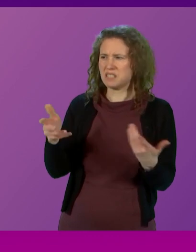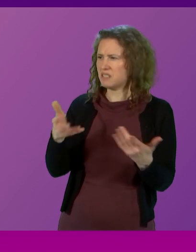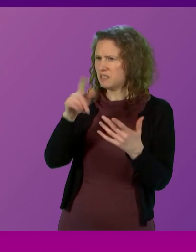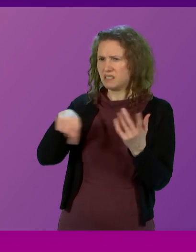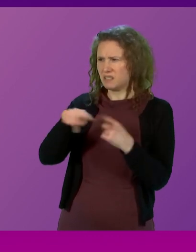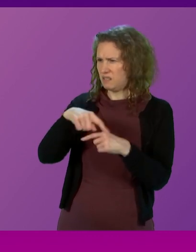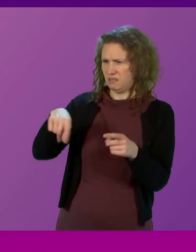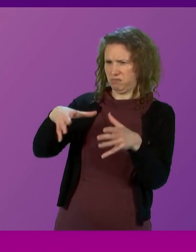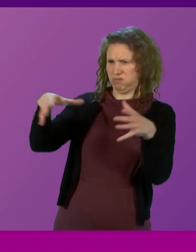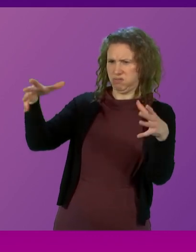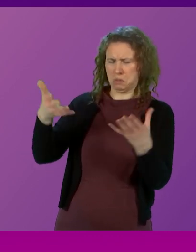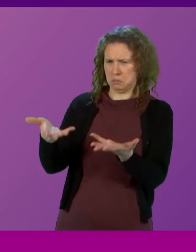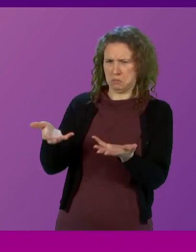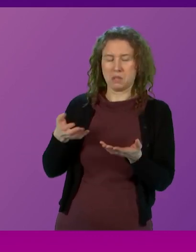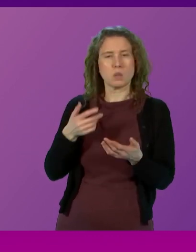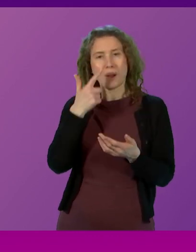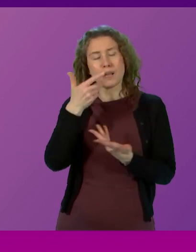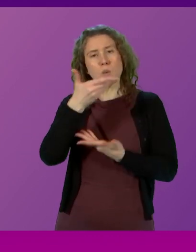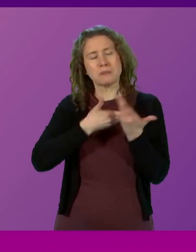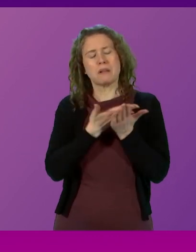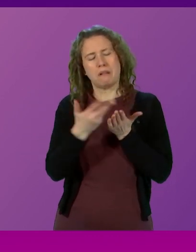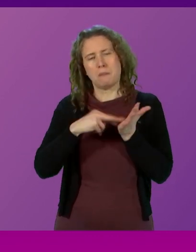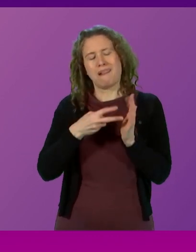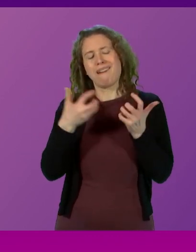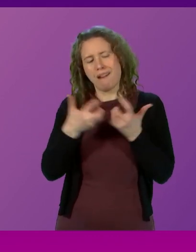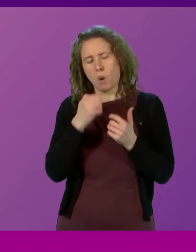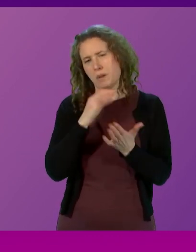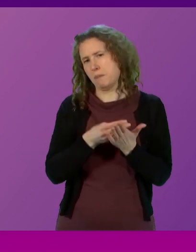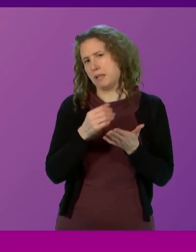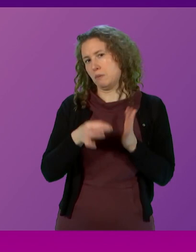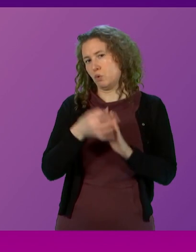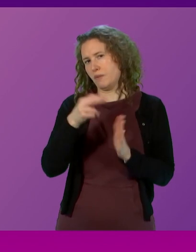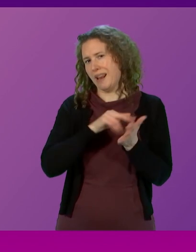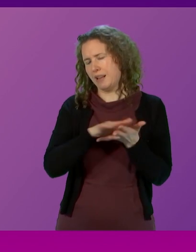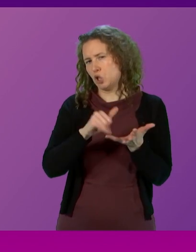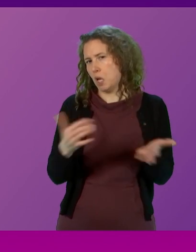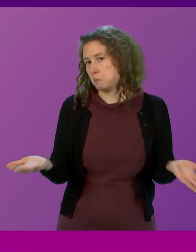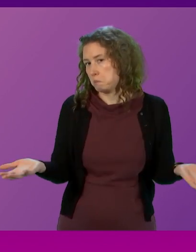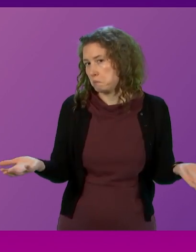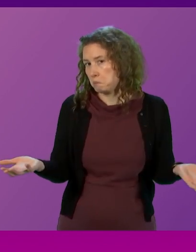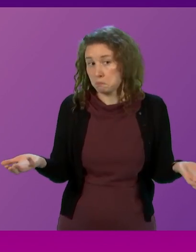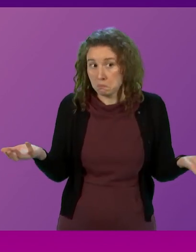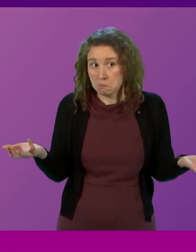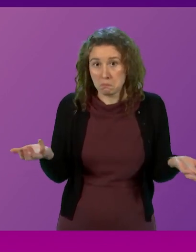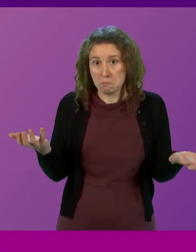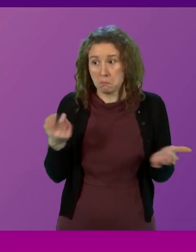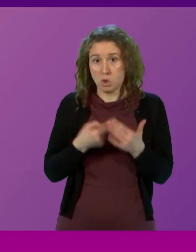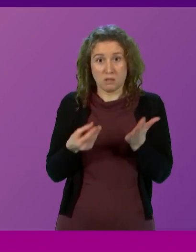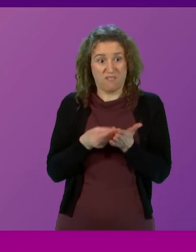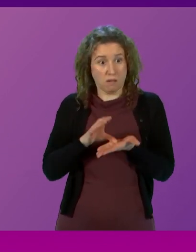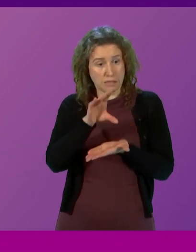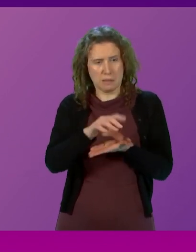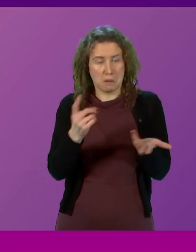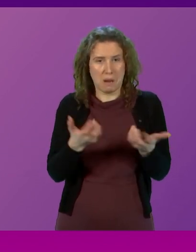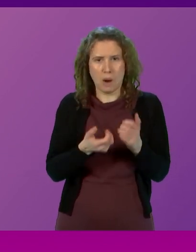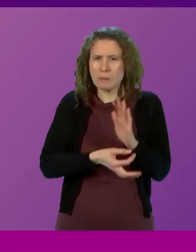bring forward a clear plan setting out how this money will improve the NHS not just by the funding amount and will he